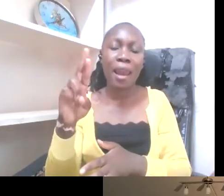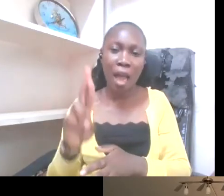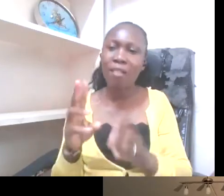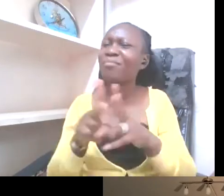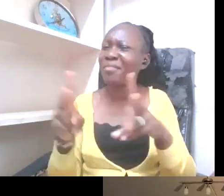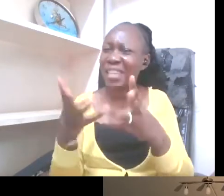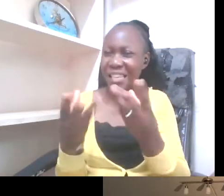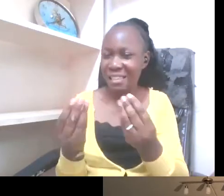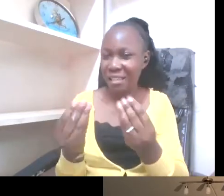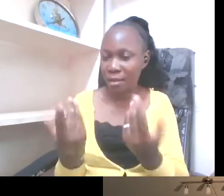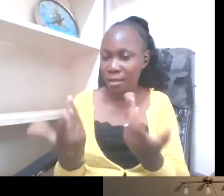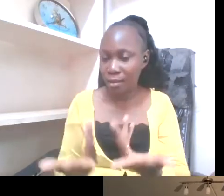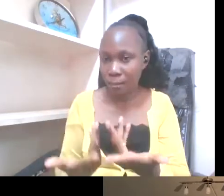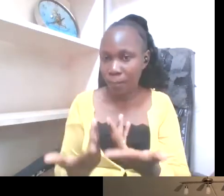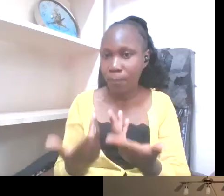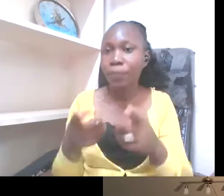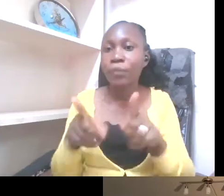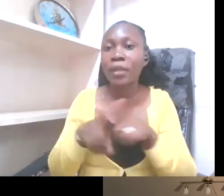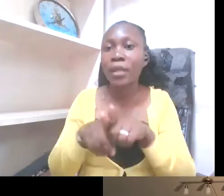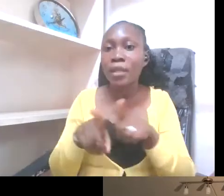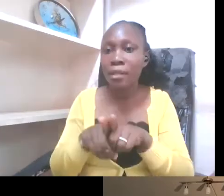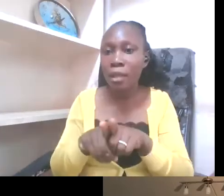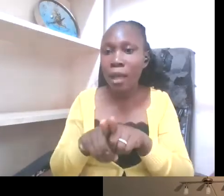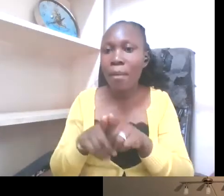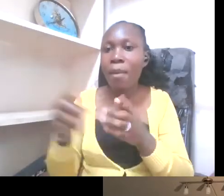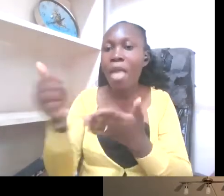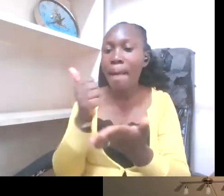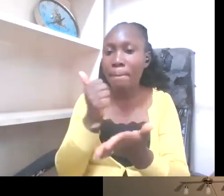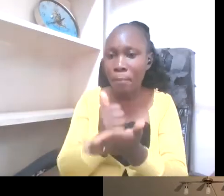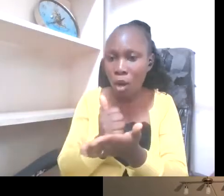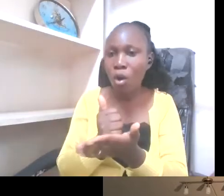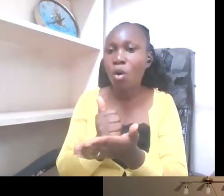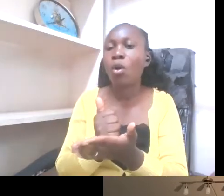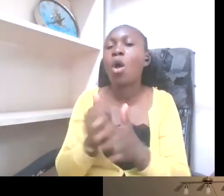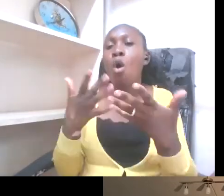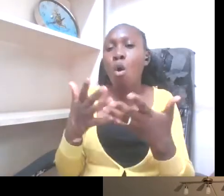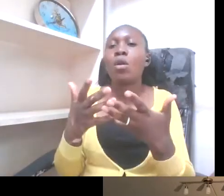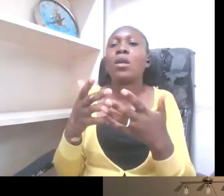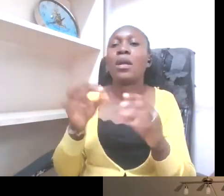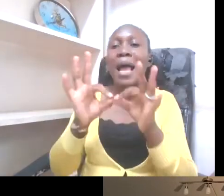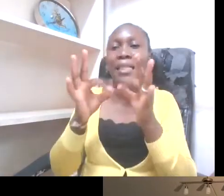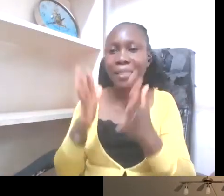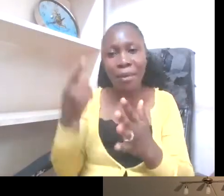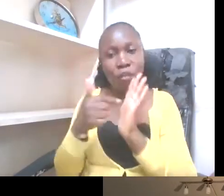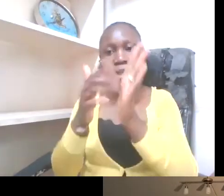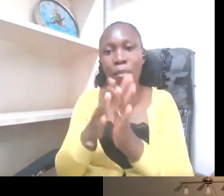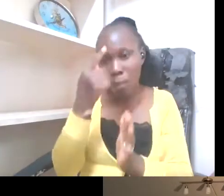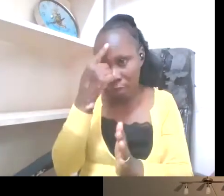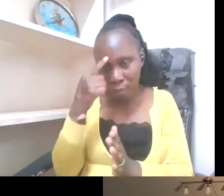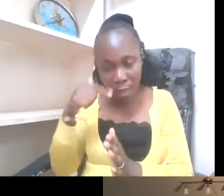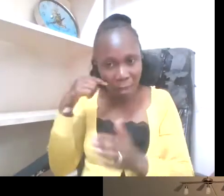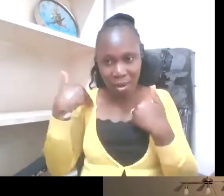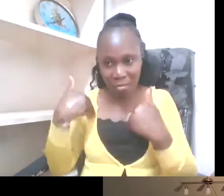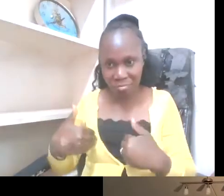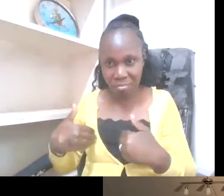recruit a sign language interpreter, like we have here with Amina Kaziri. Thanks, again,